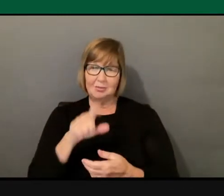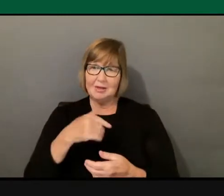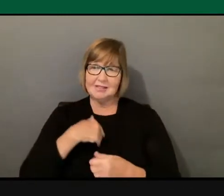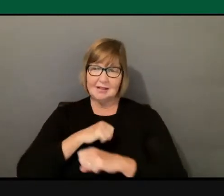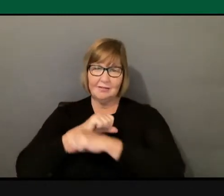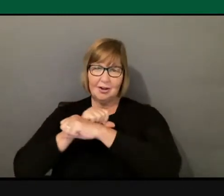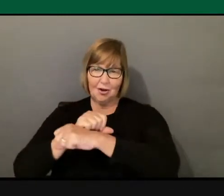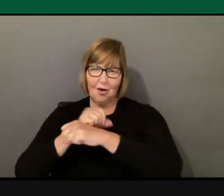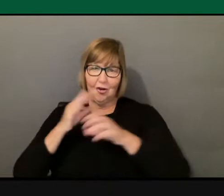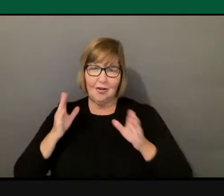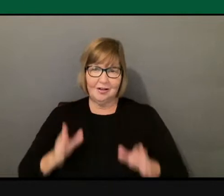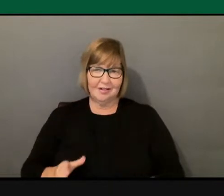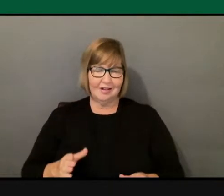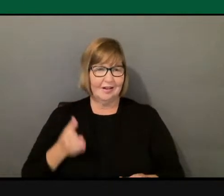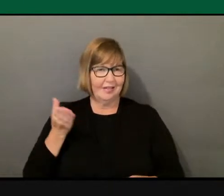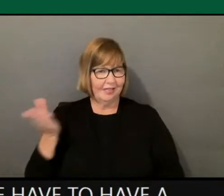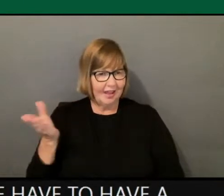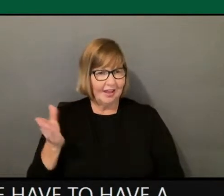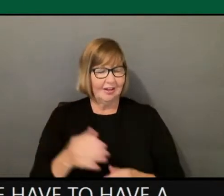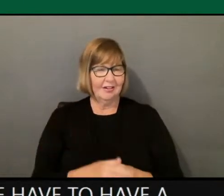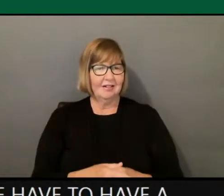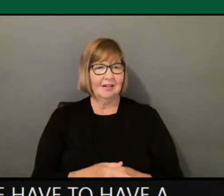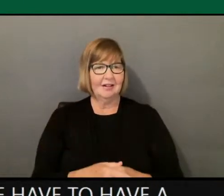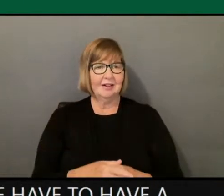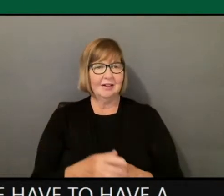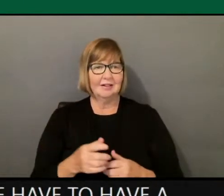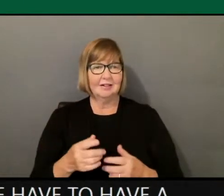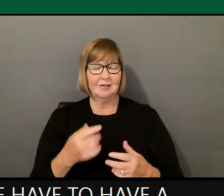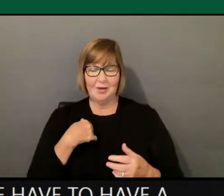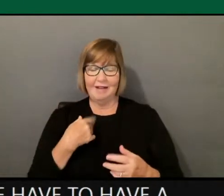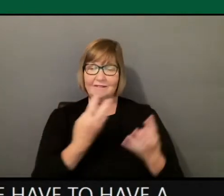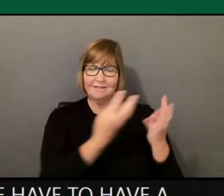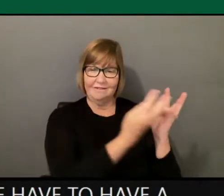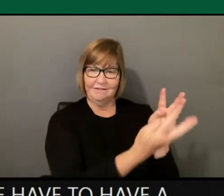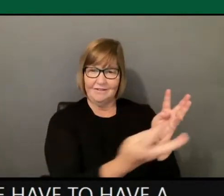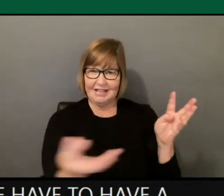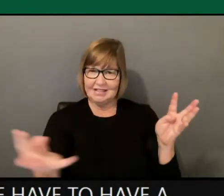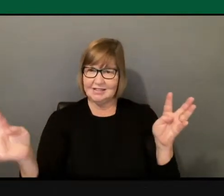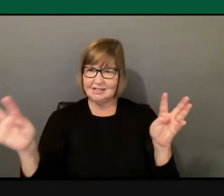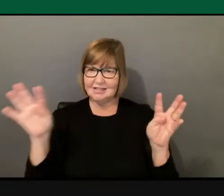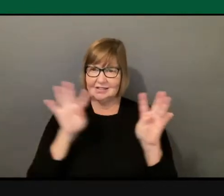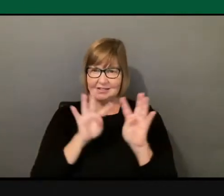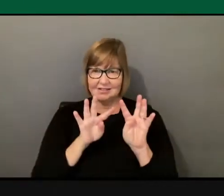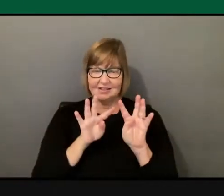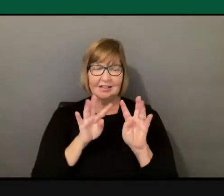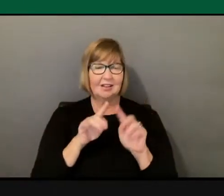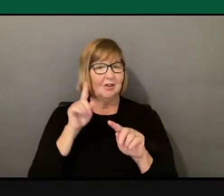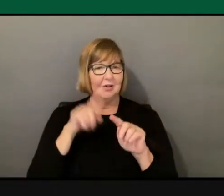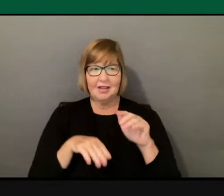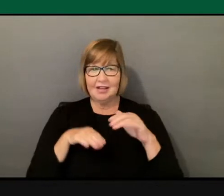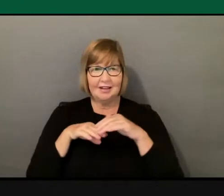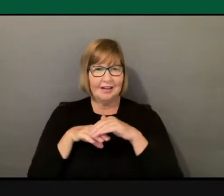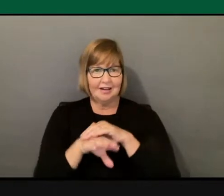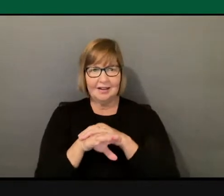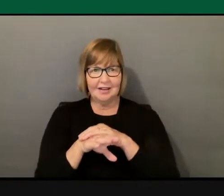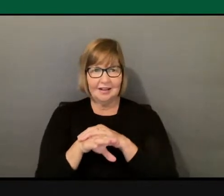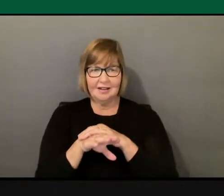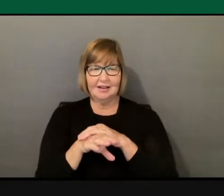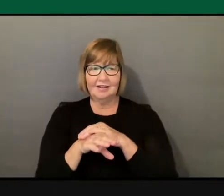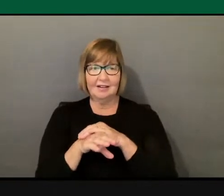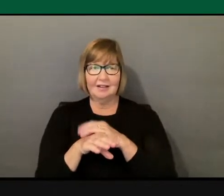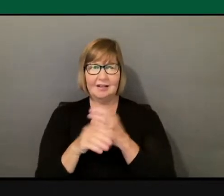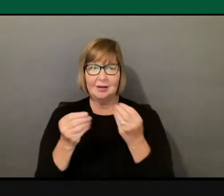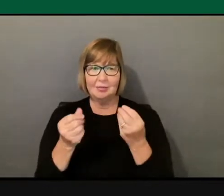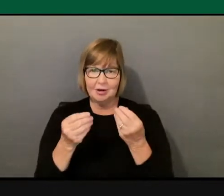have a big fence around our property. You can't get into the property unless you're let